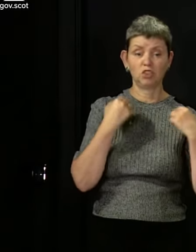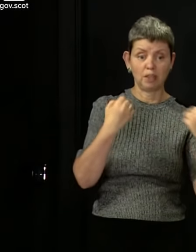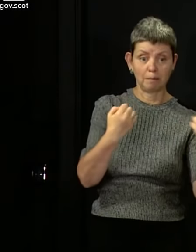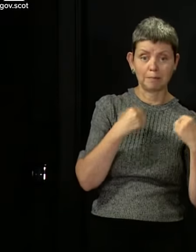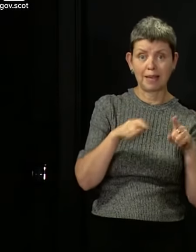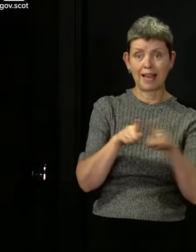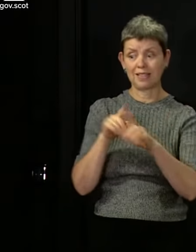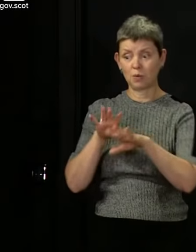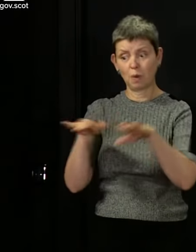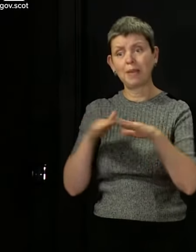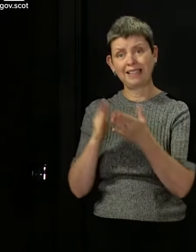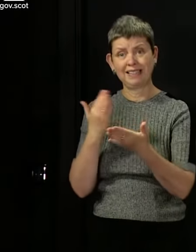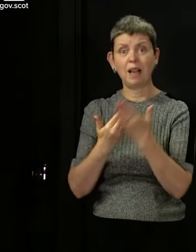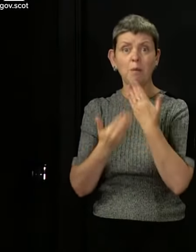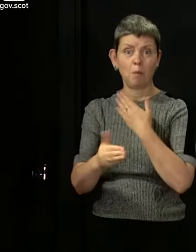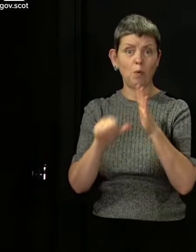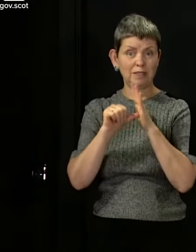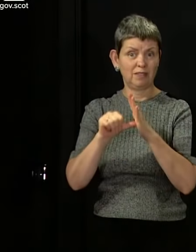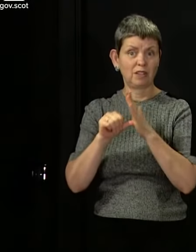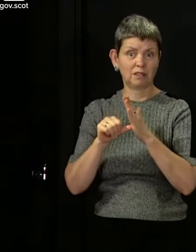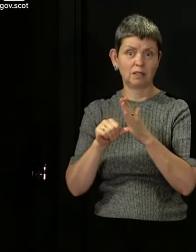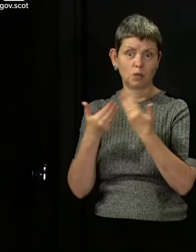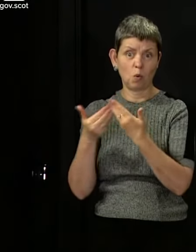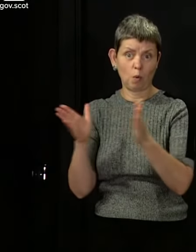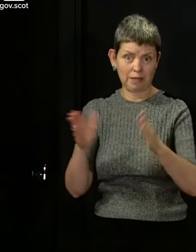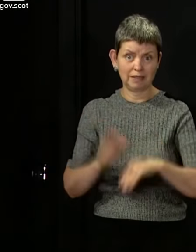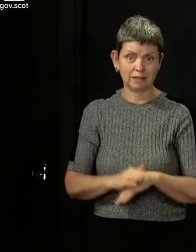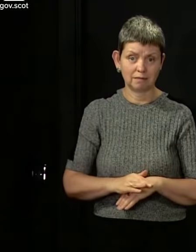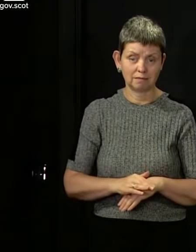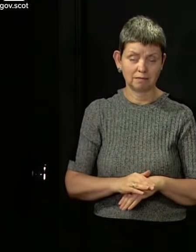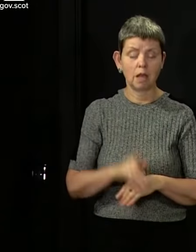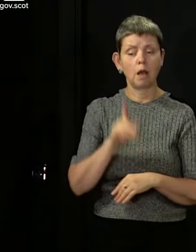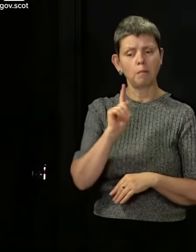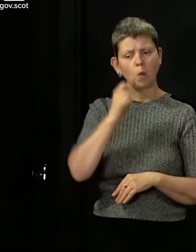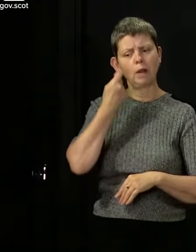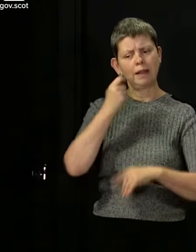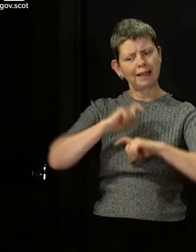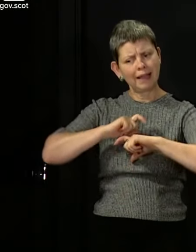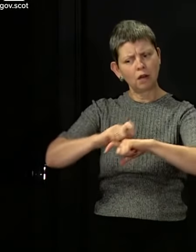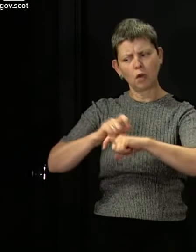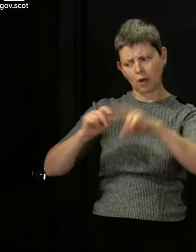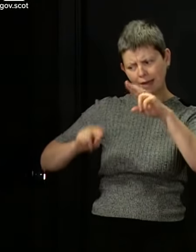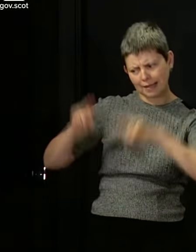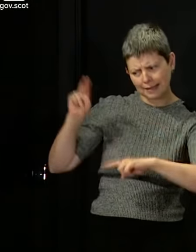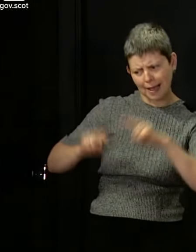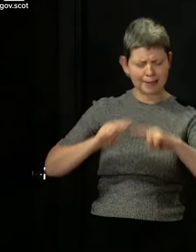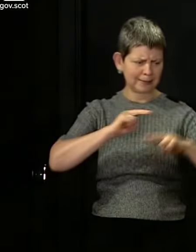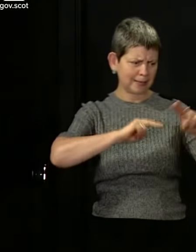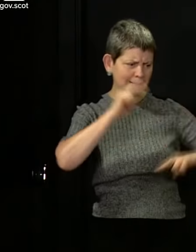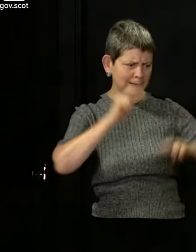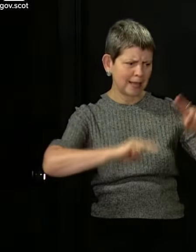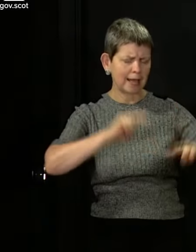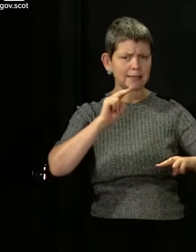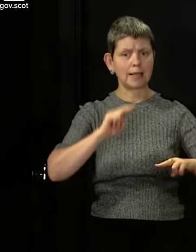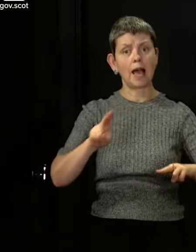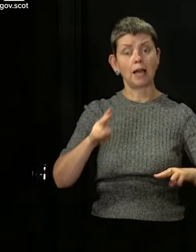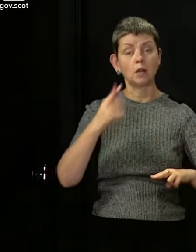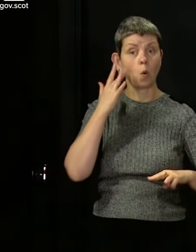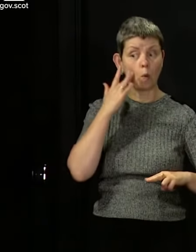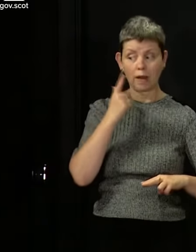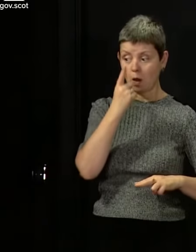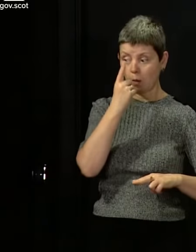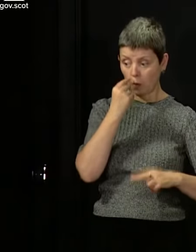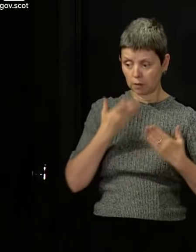pools are in that category. But we will continue to assess these things and get to the point where we can give dates for opening as quickly